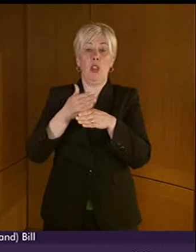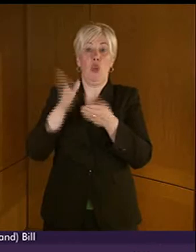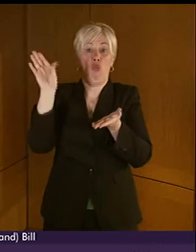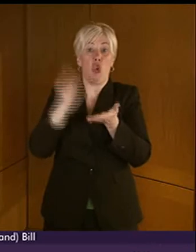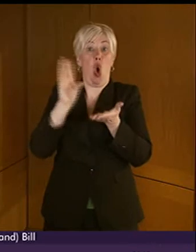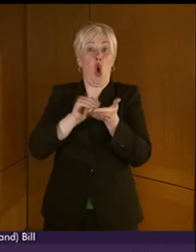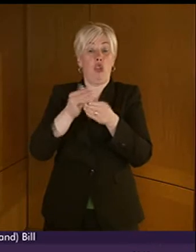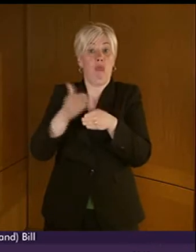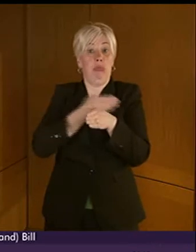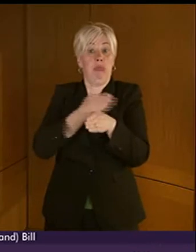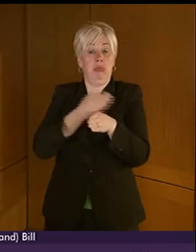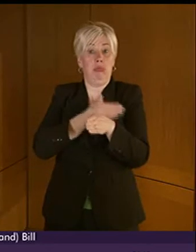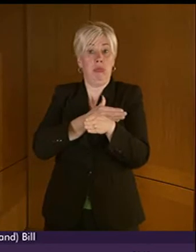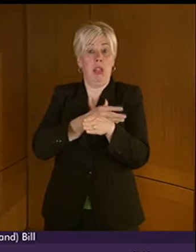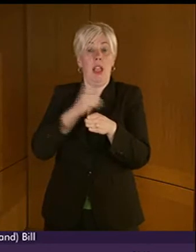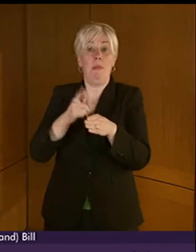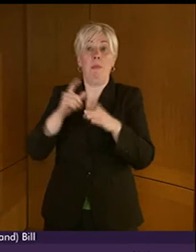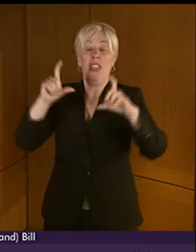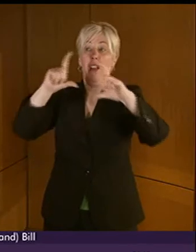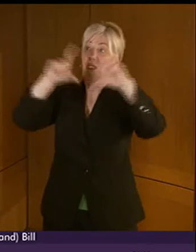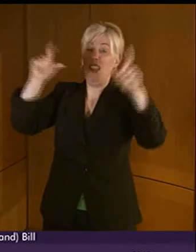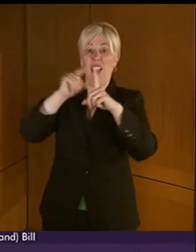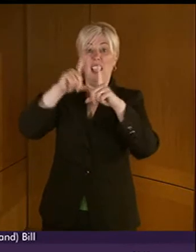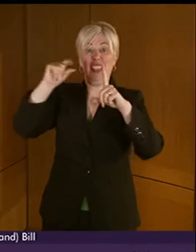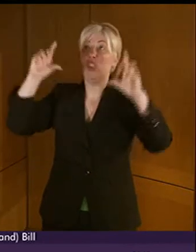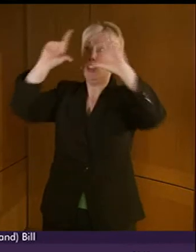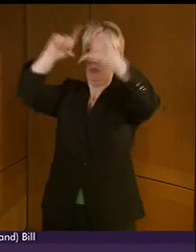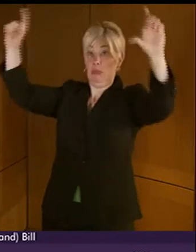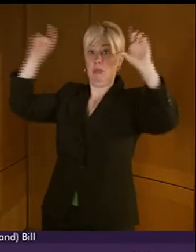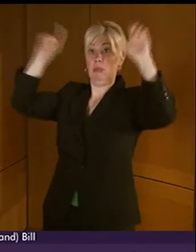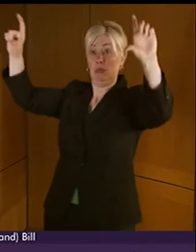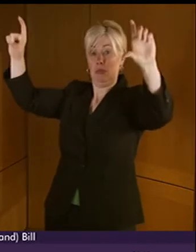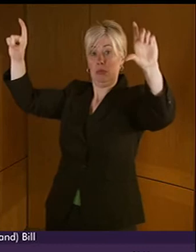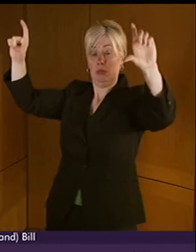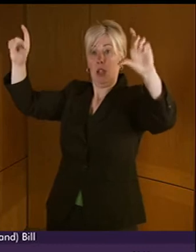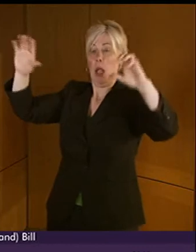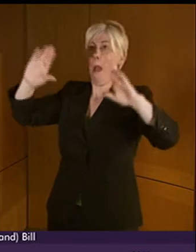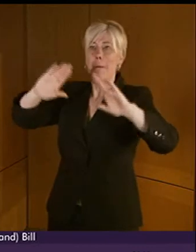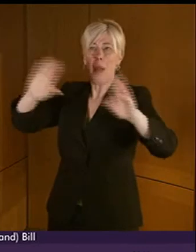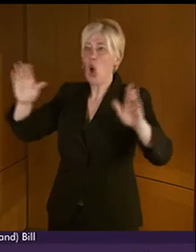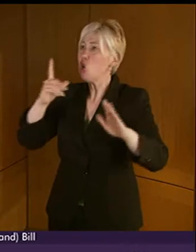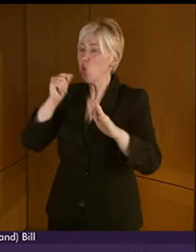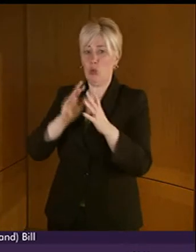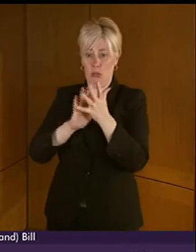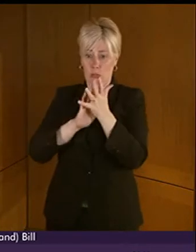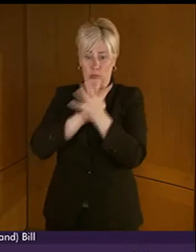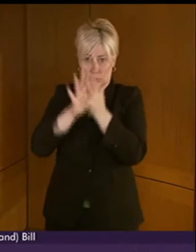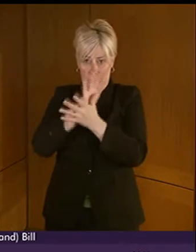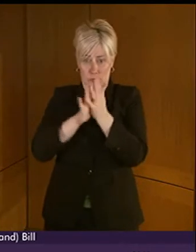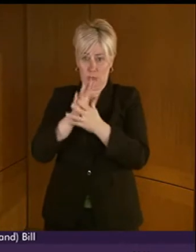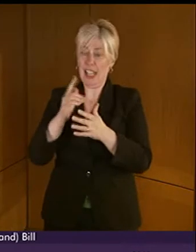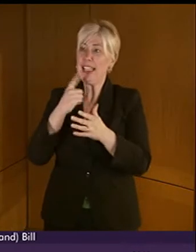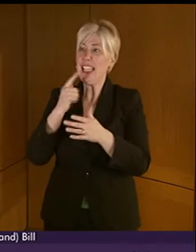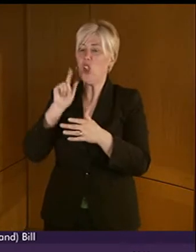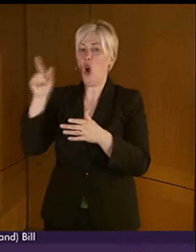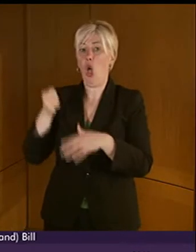of them are pre-recorded and yet they have digital screens available there are no pre-recorded messages which could be put out saying the train has been moved